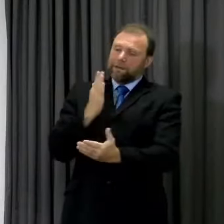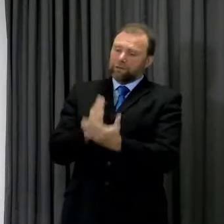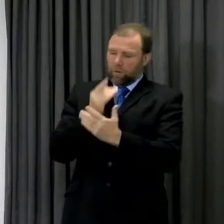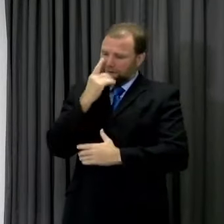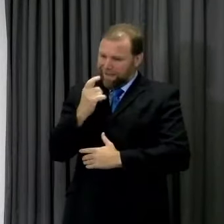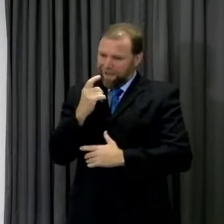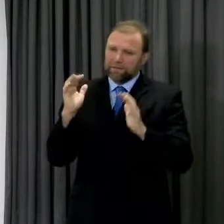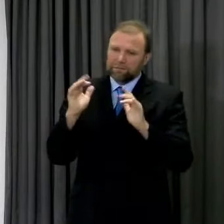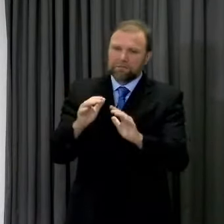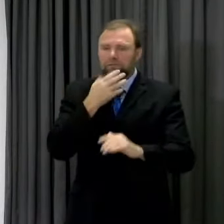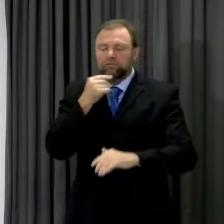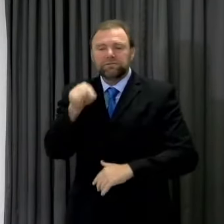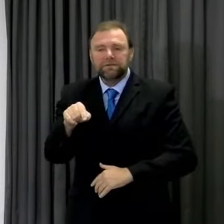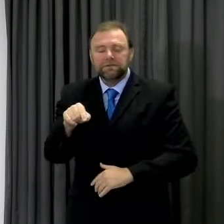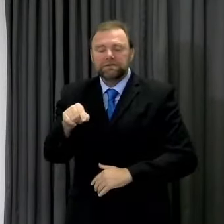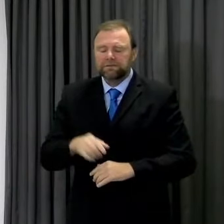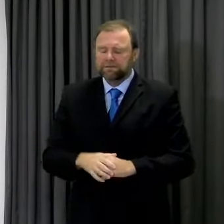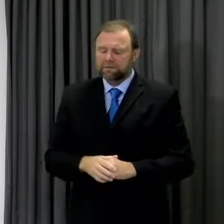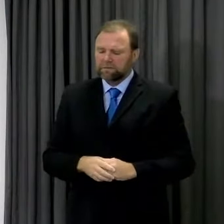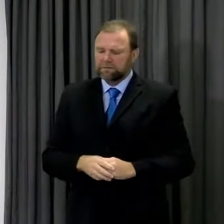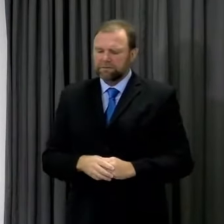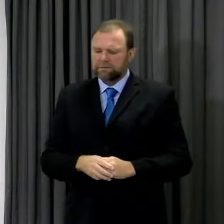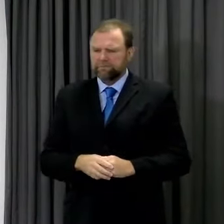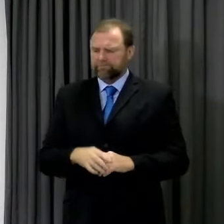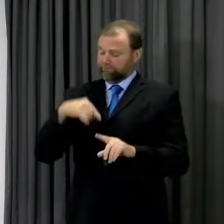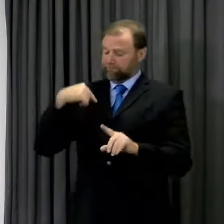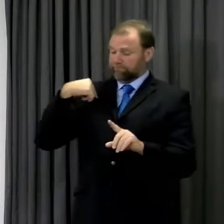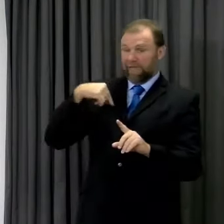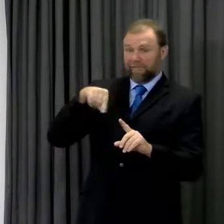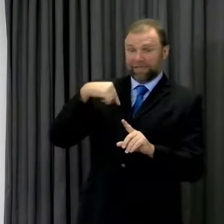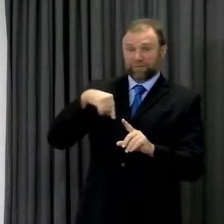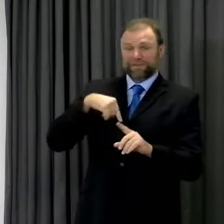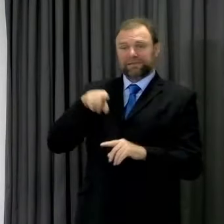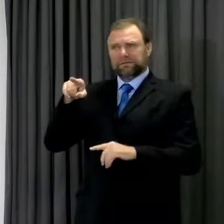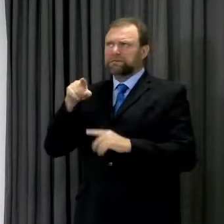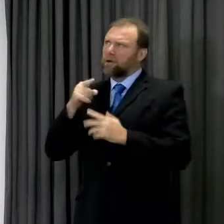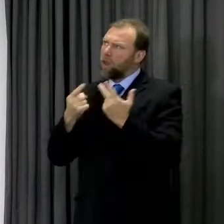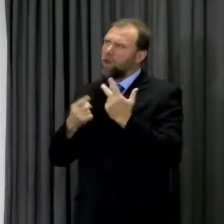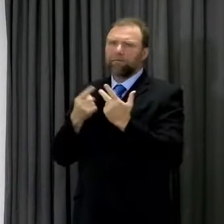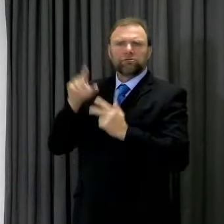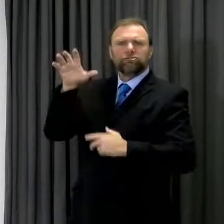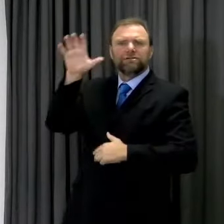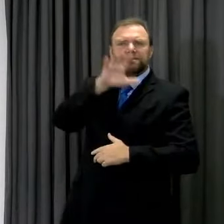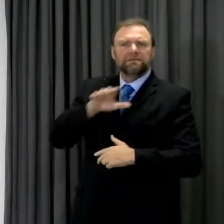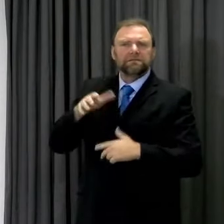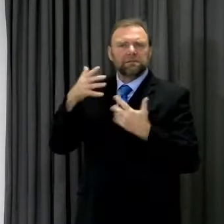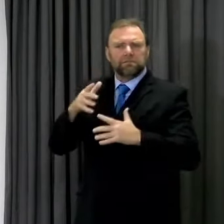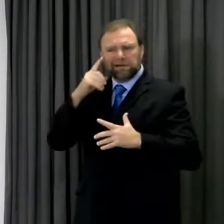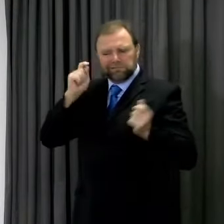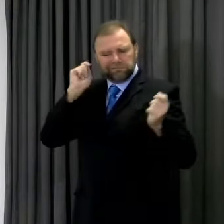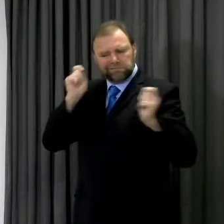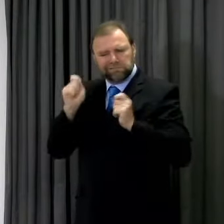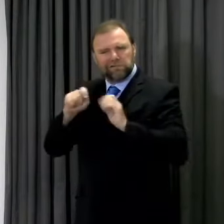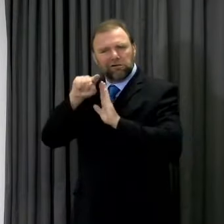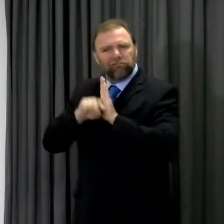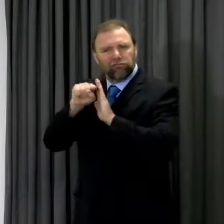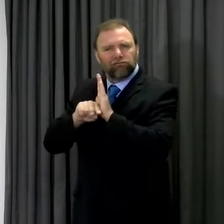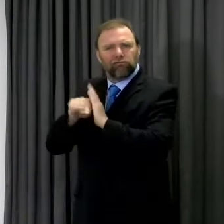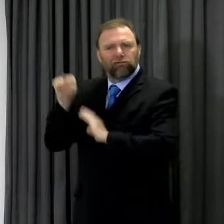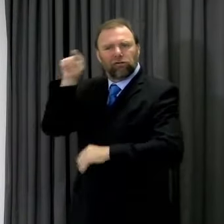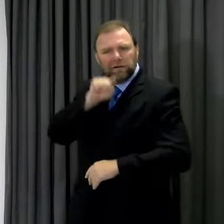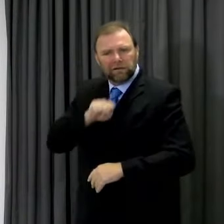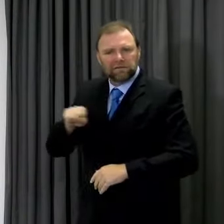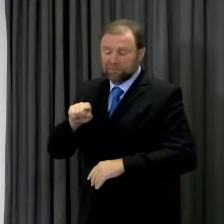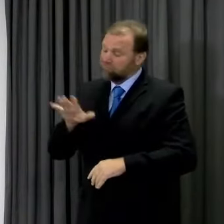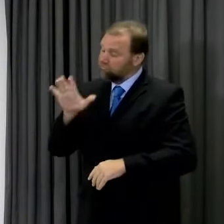This week we have seen restrictions tightened and extended in many countries across the whole of Europe.